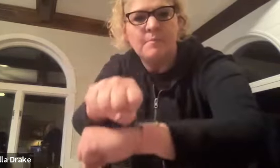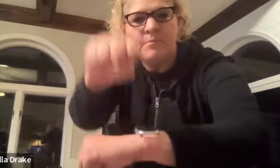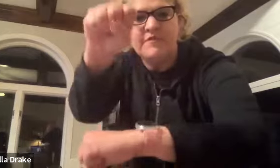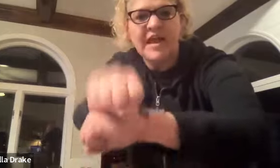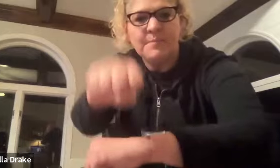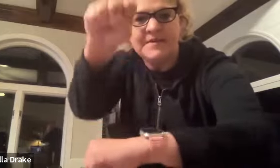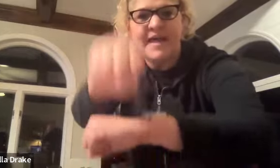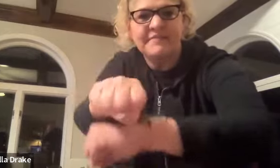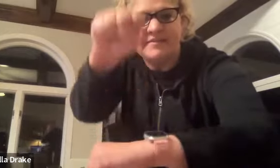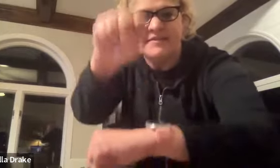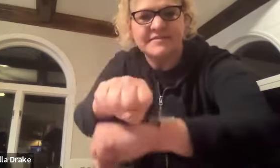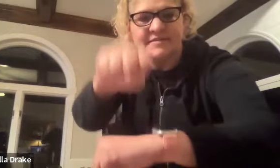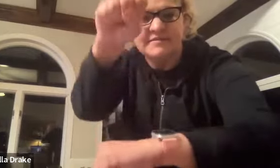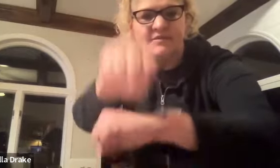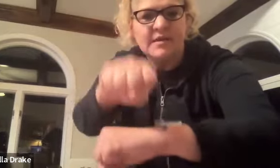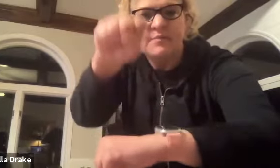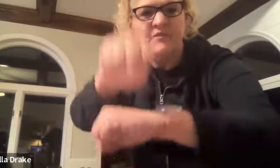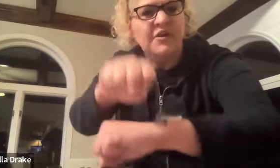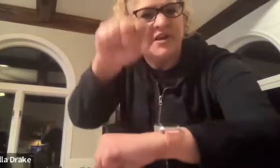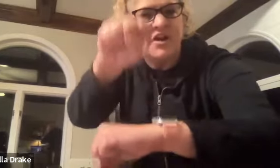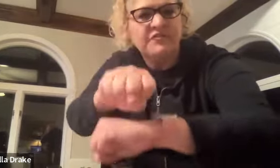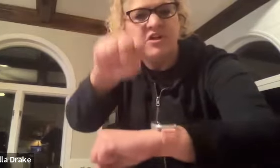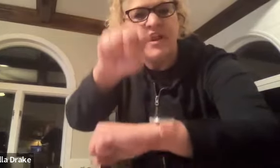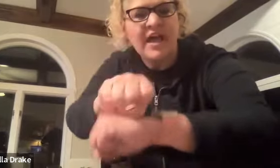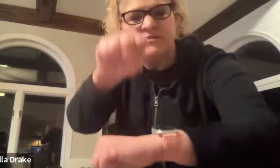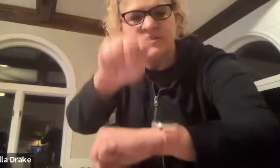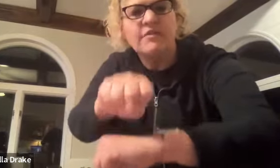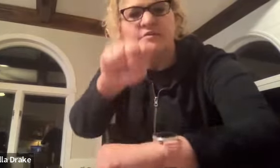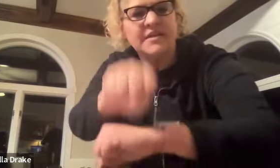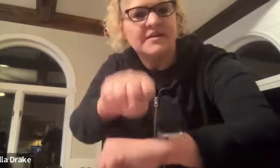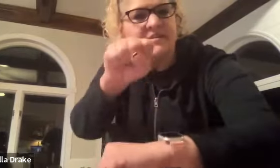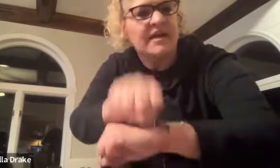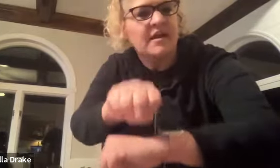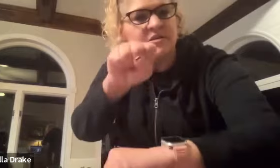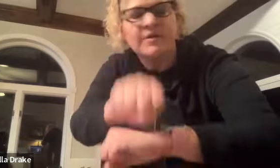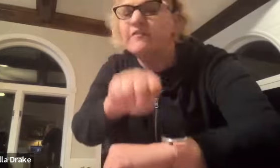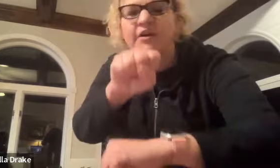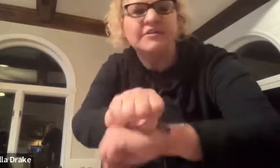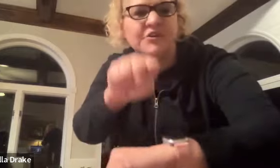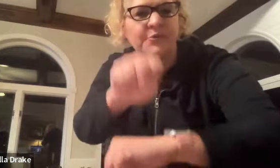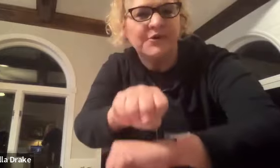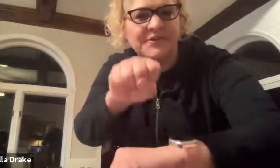move it up and down like this be very careful on how you sign those things because that could also be a very dirty word